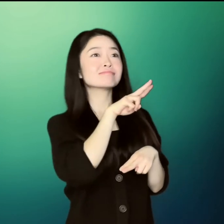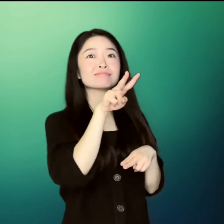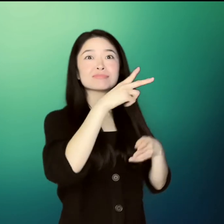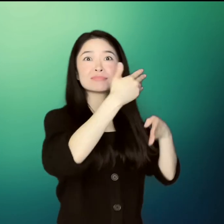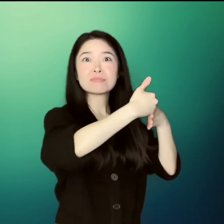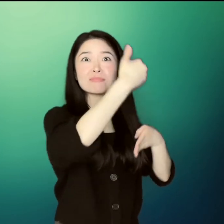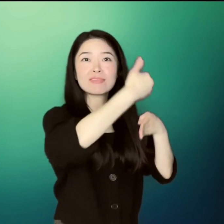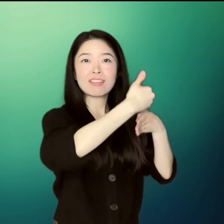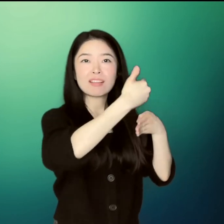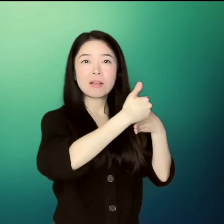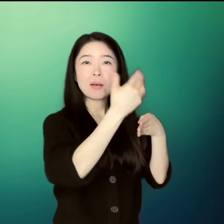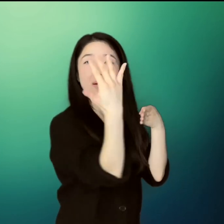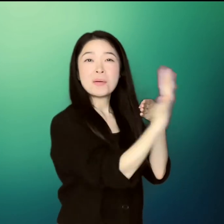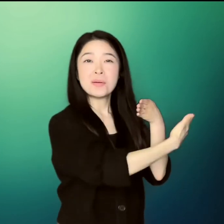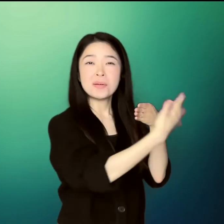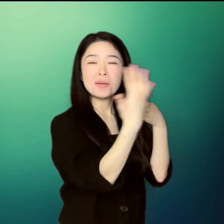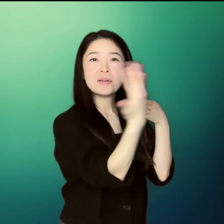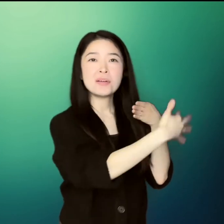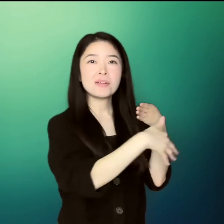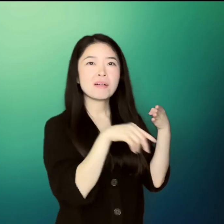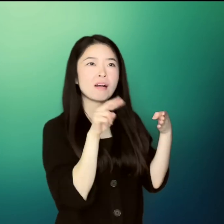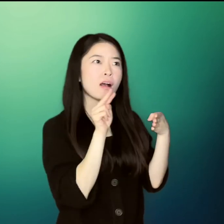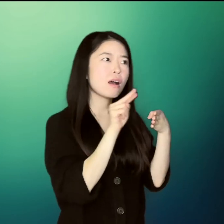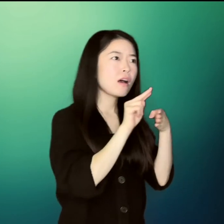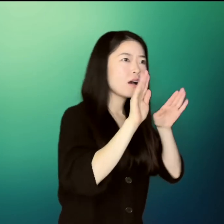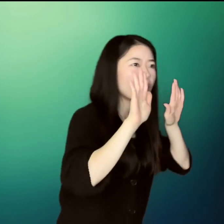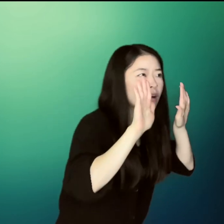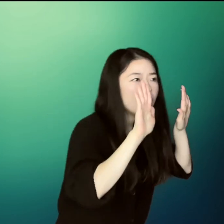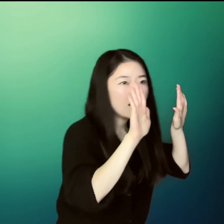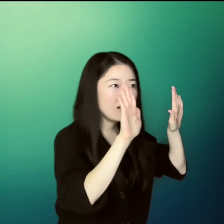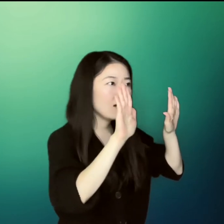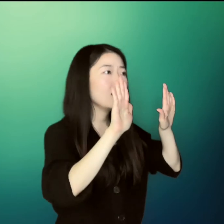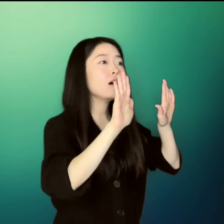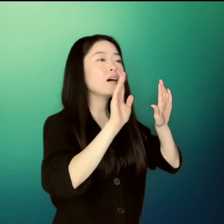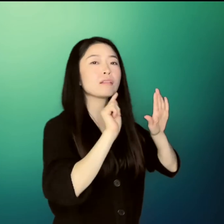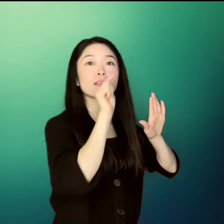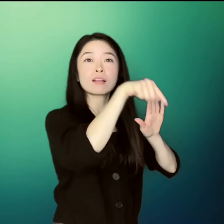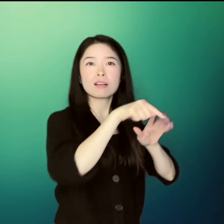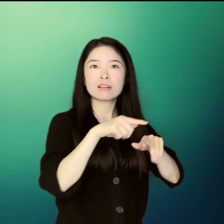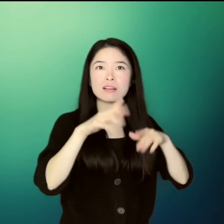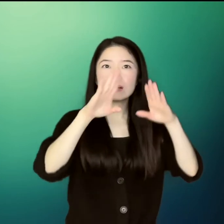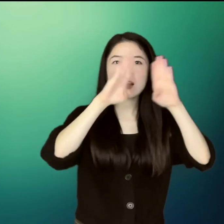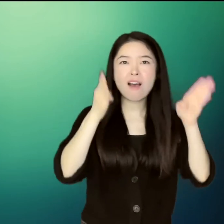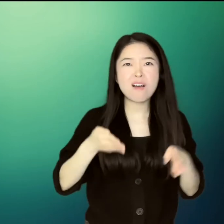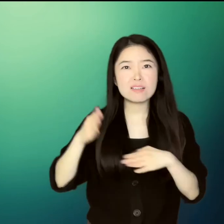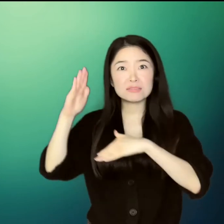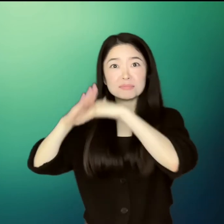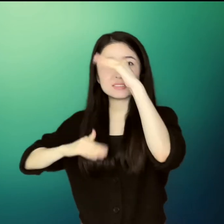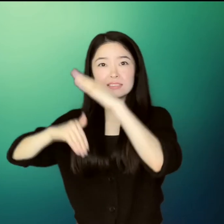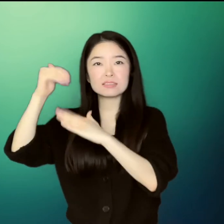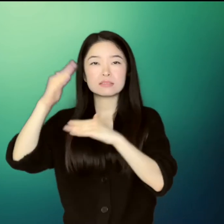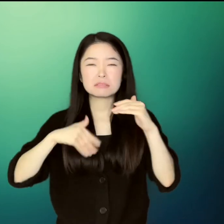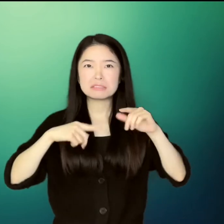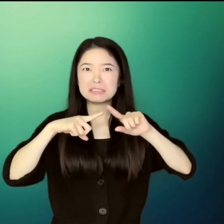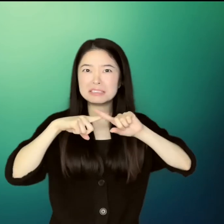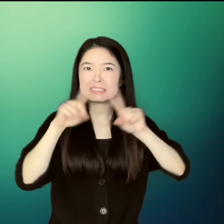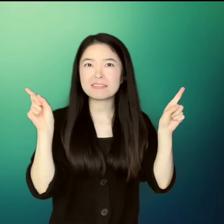Through the school bus window, Kun He looked out at the strange buildings and houses